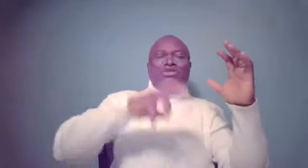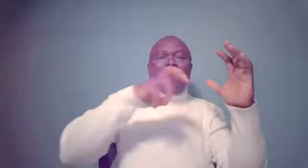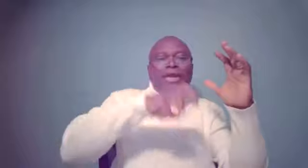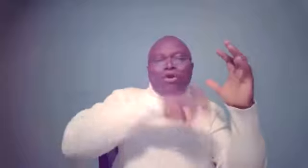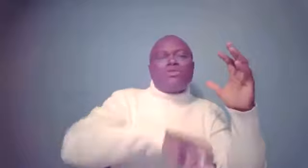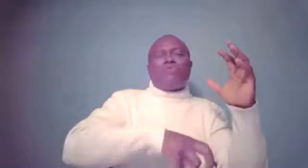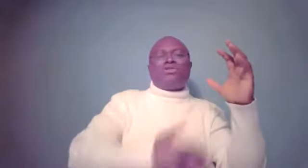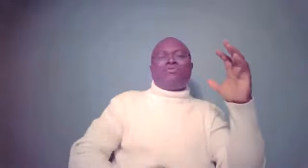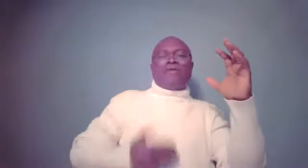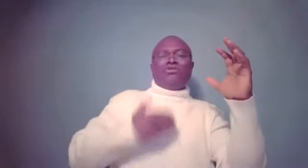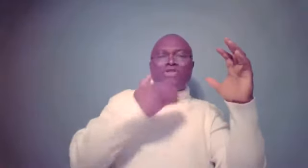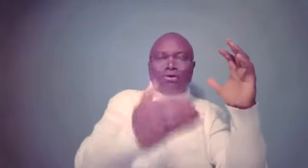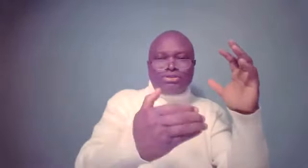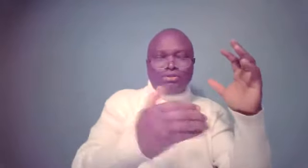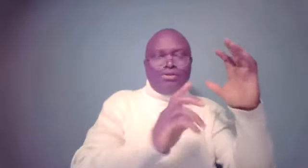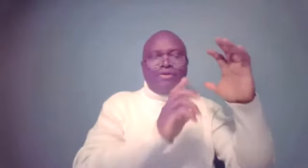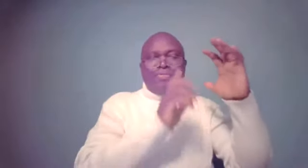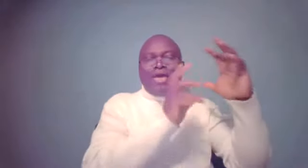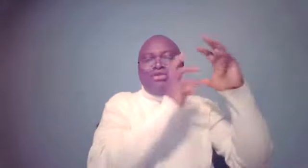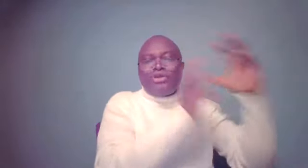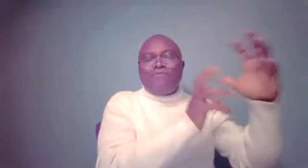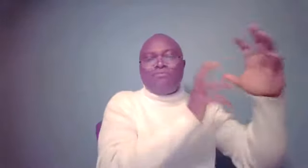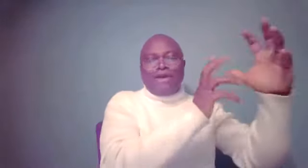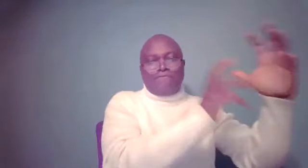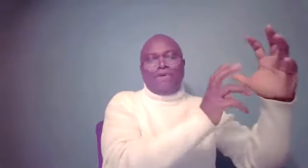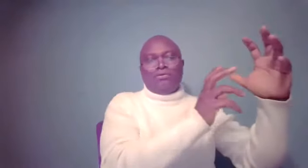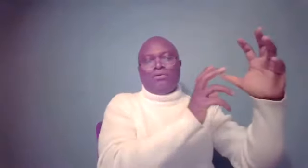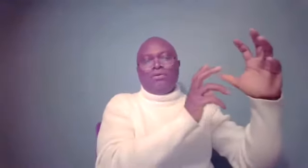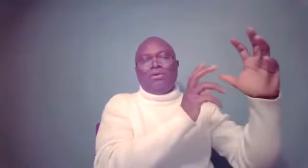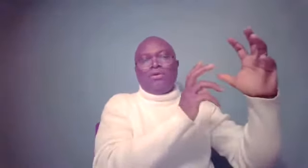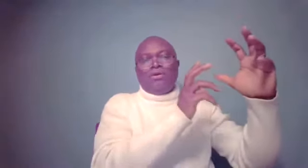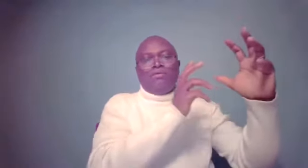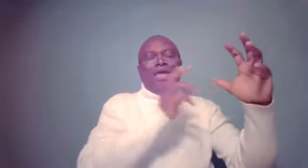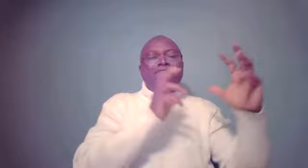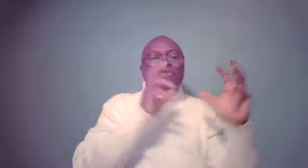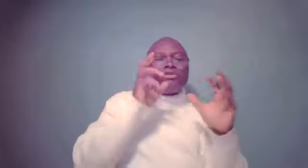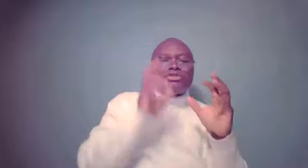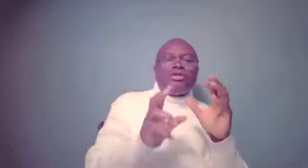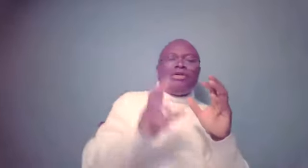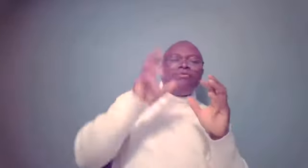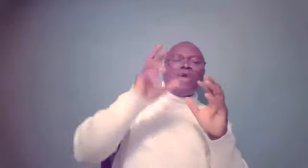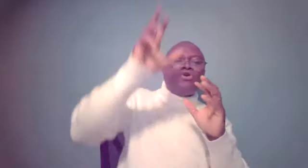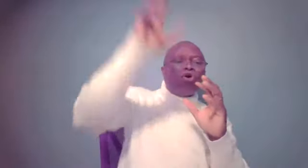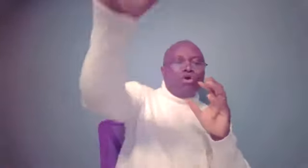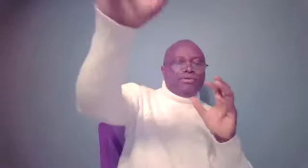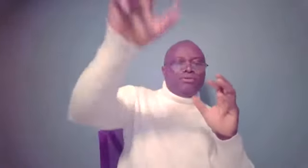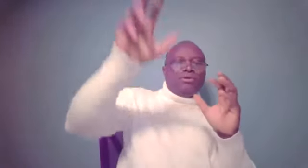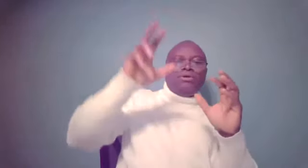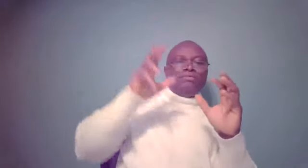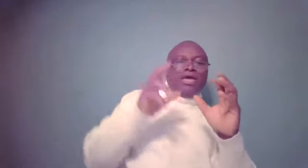as a consequence of that is jealousy. They are driven by fear. They see where you're going. They,